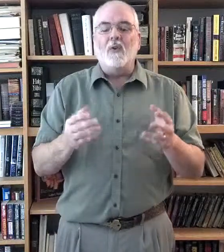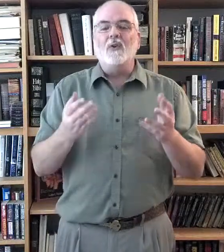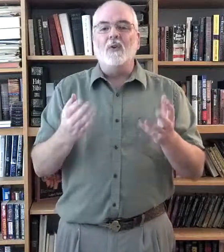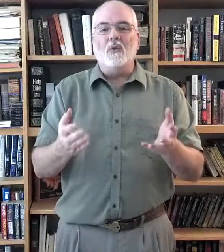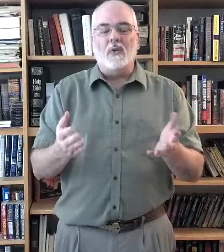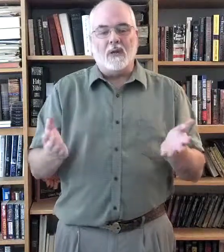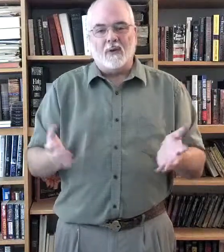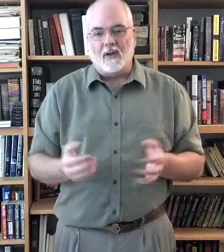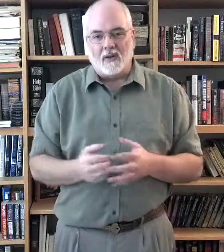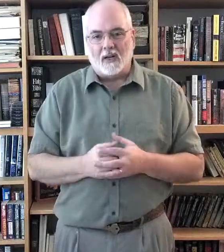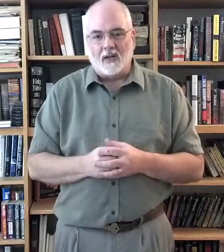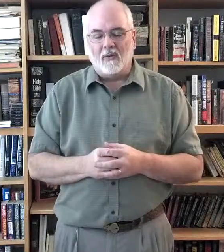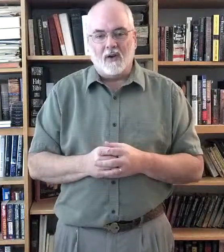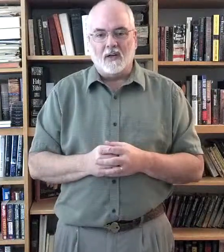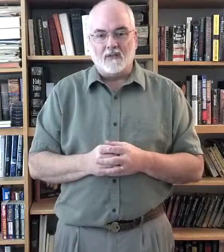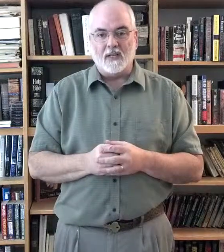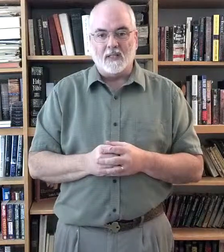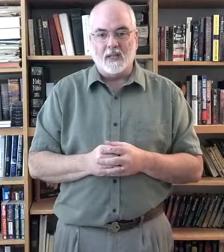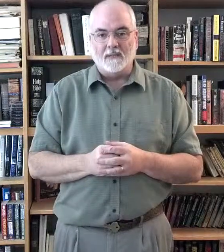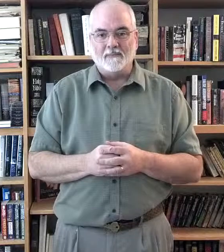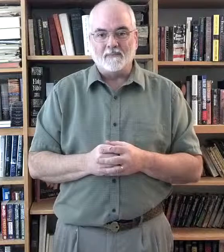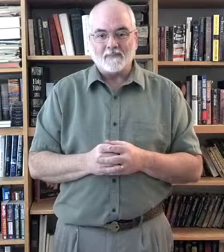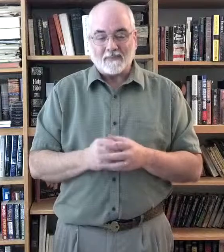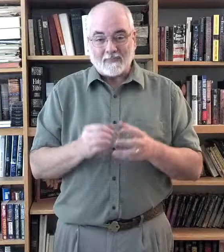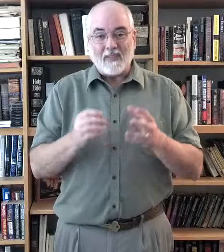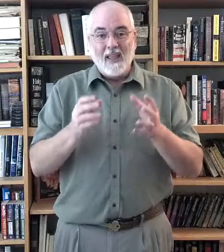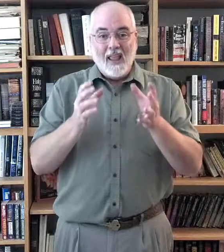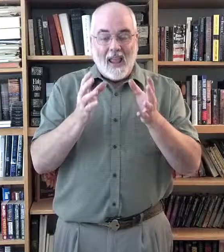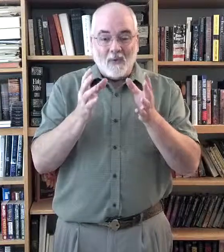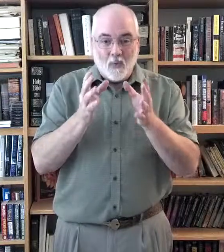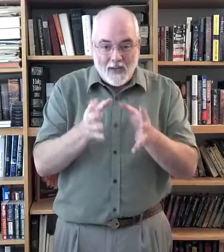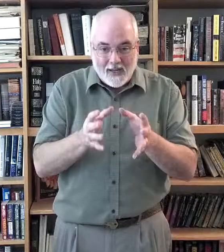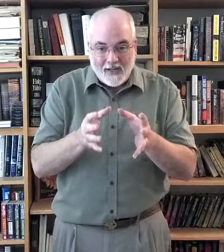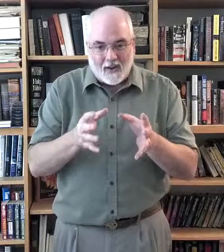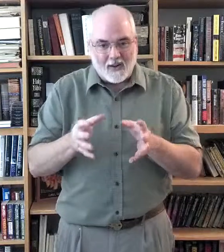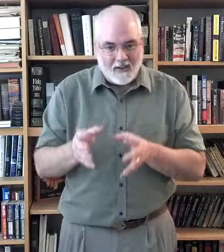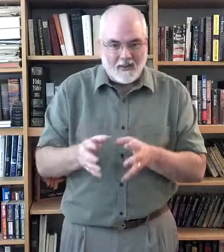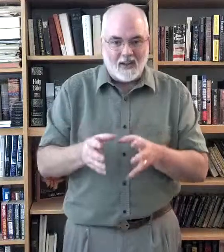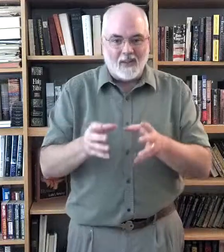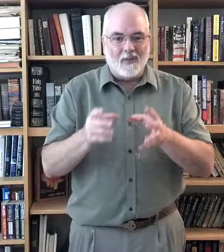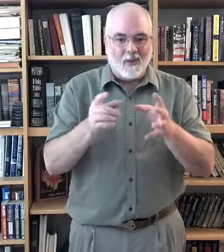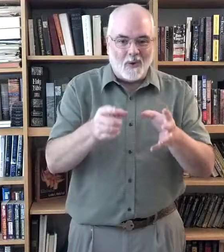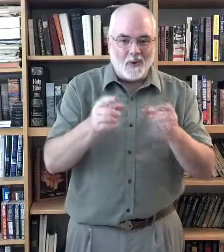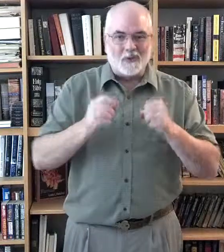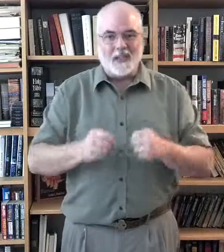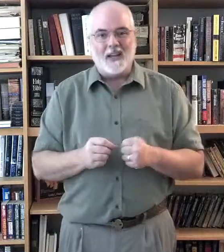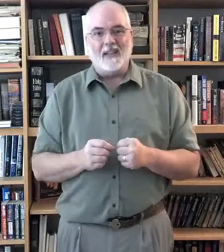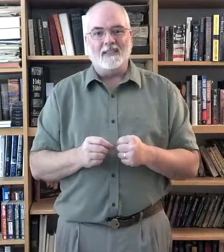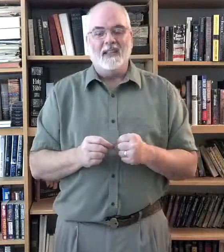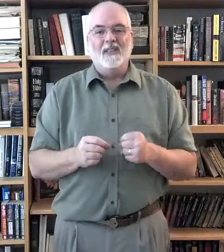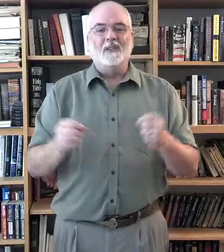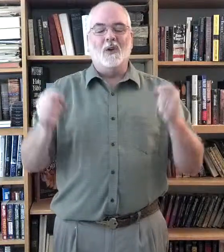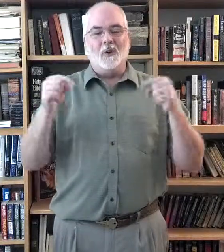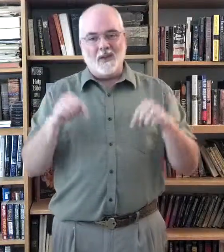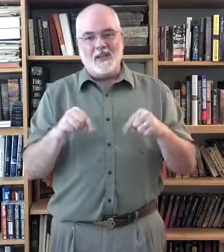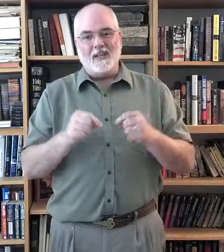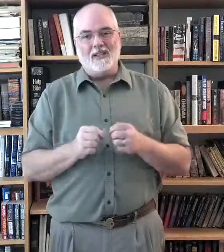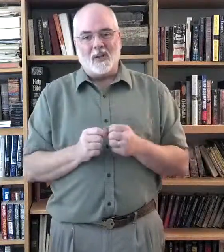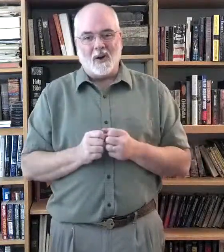knew that they were never going to live long enough to see. And, we are living in those days. So, these are